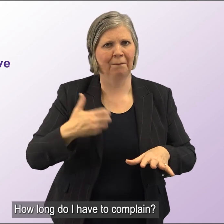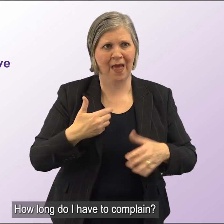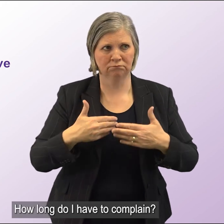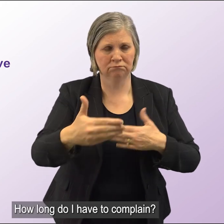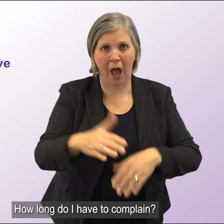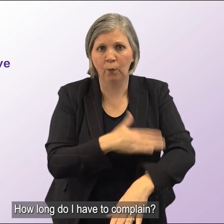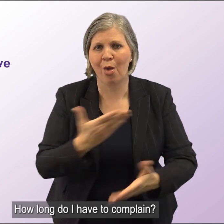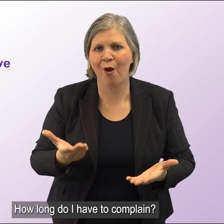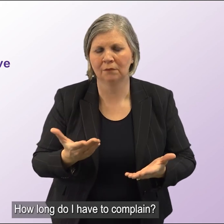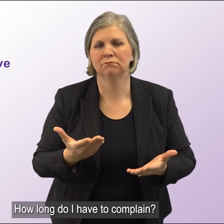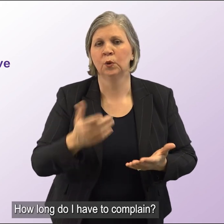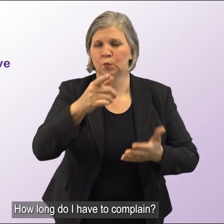How long do I have to complain?